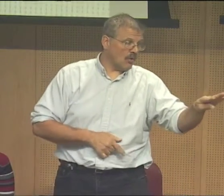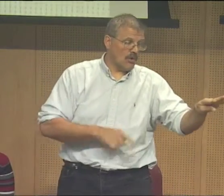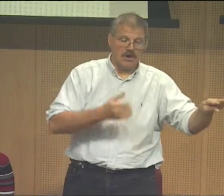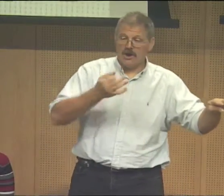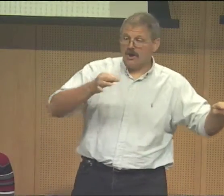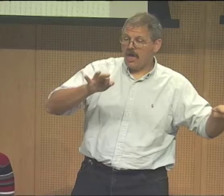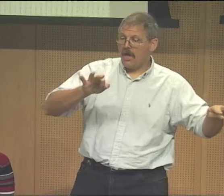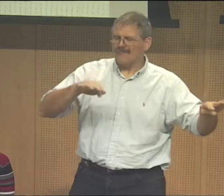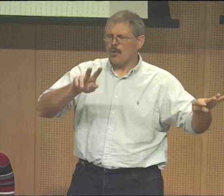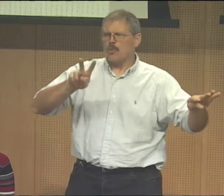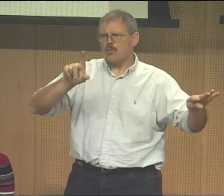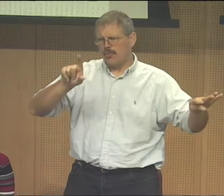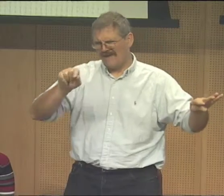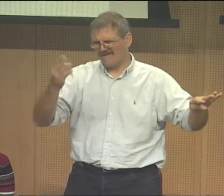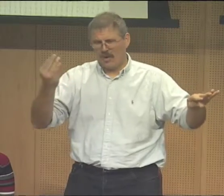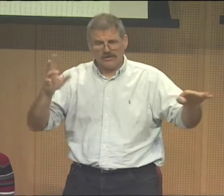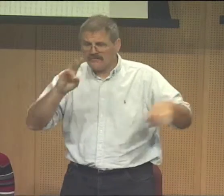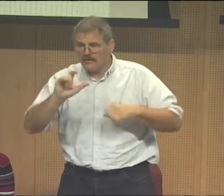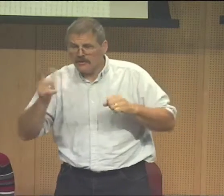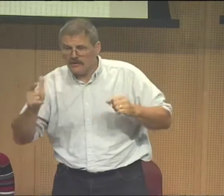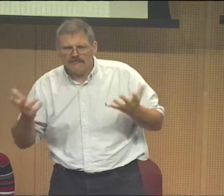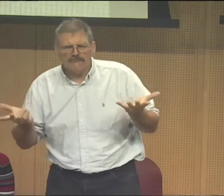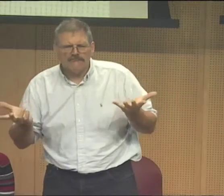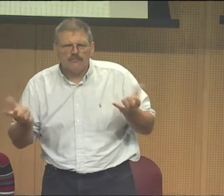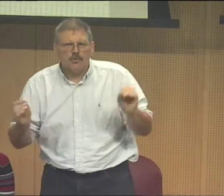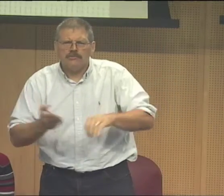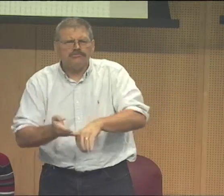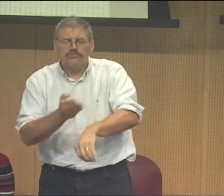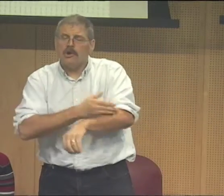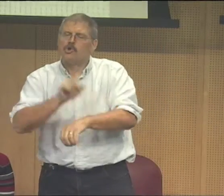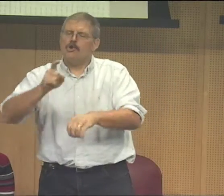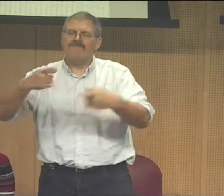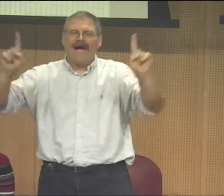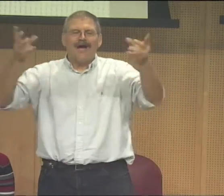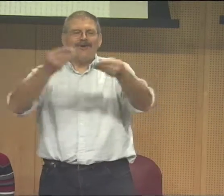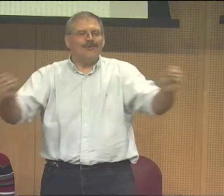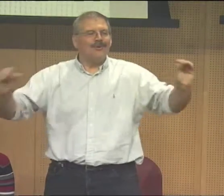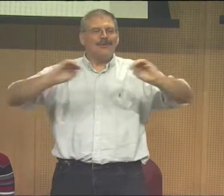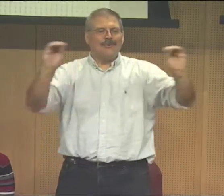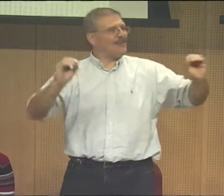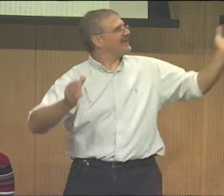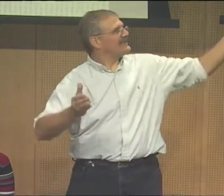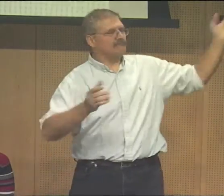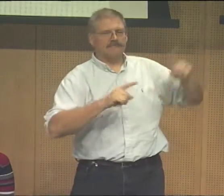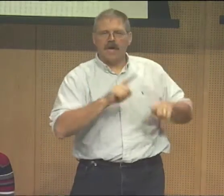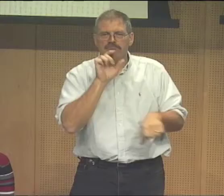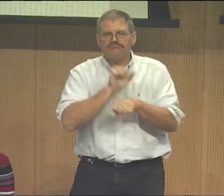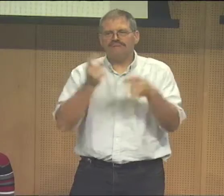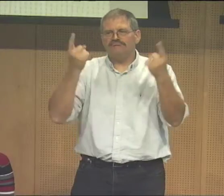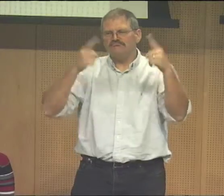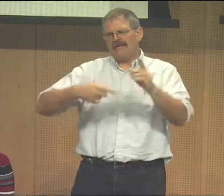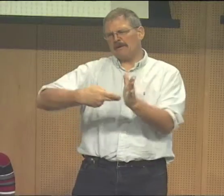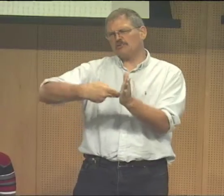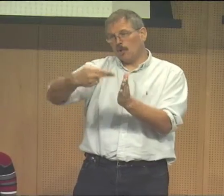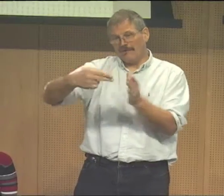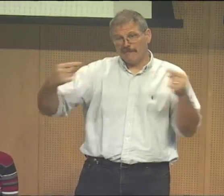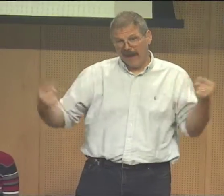1944 to 2014, there's been no improvement in the education of deaf. We're back to where we were before.